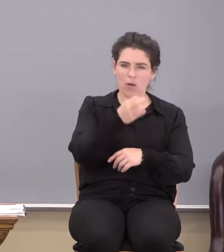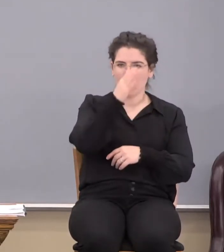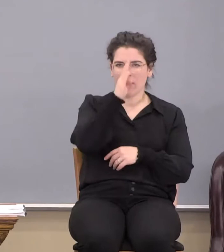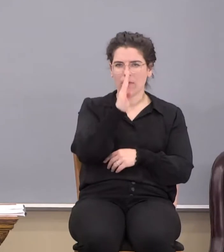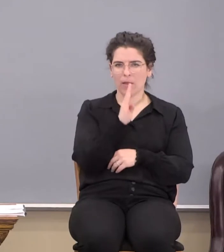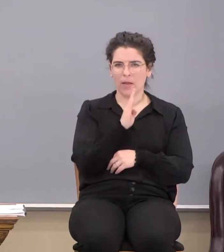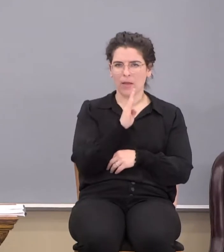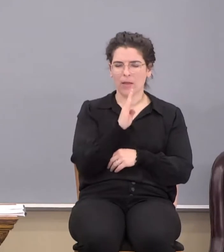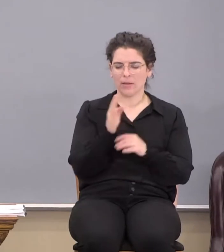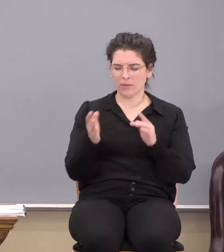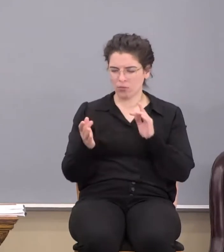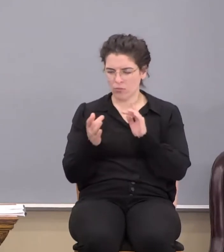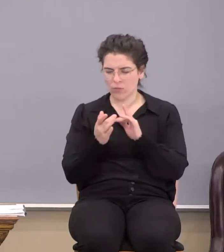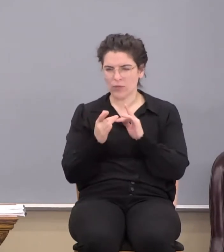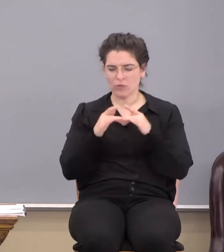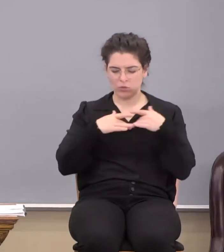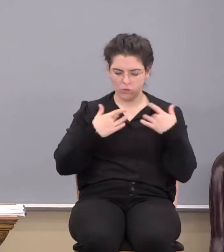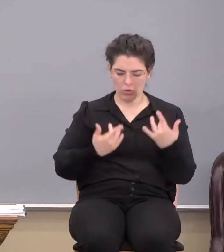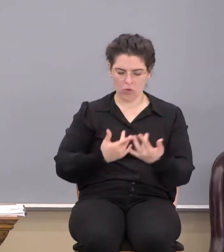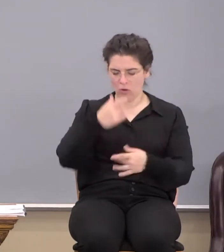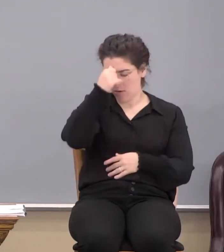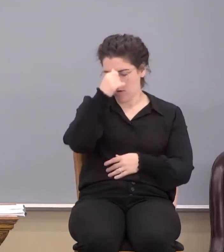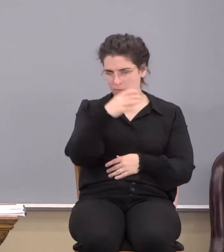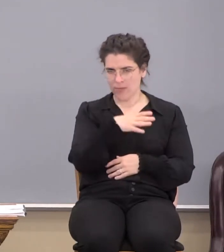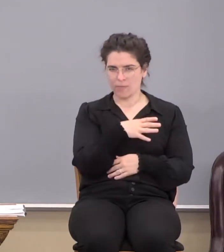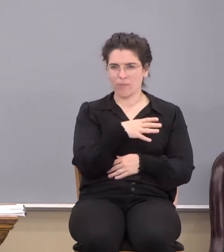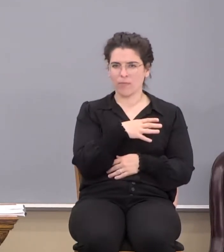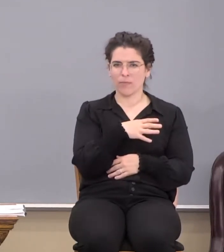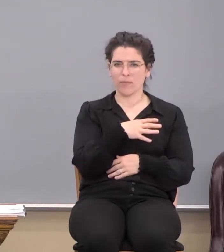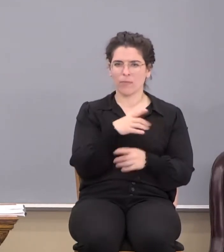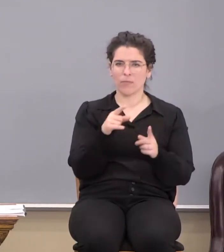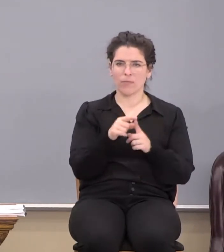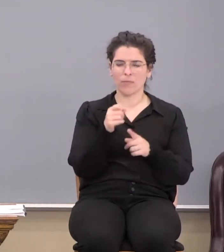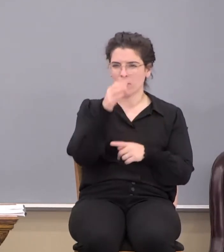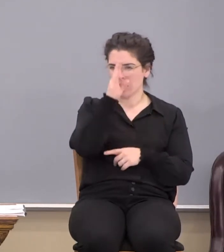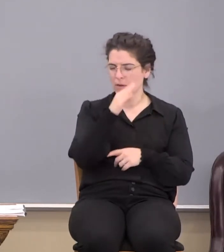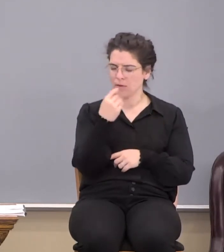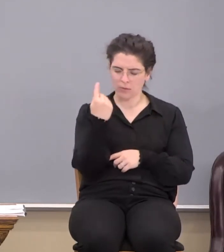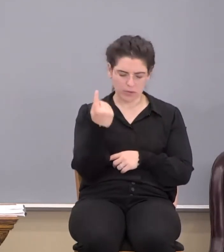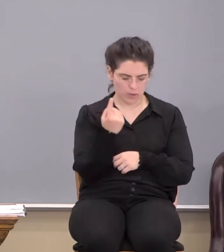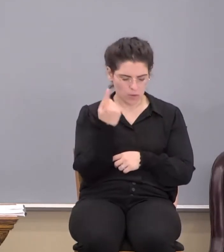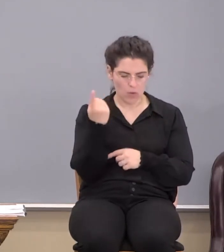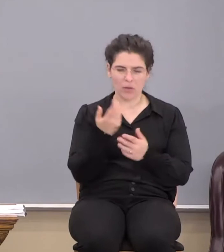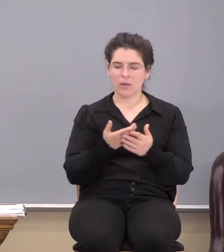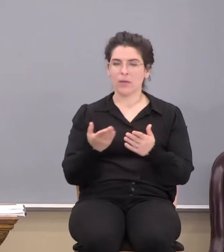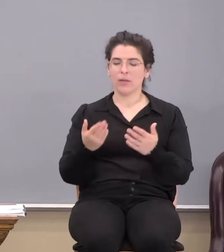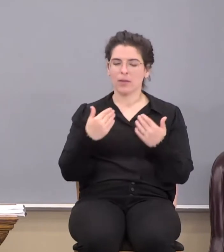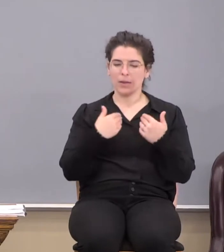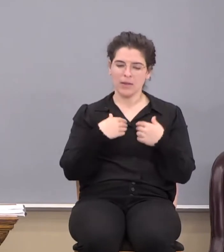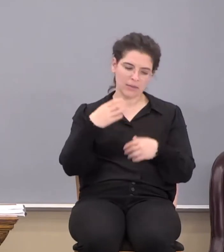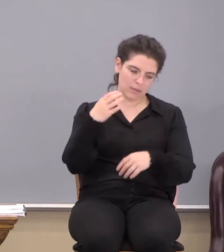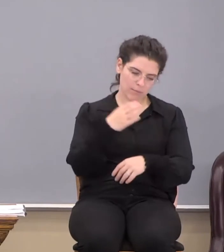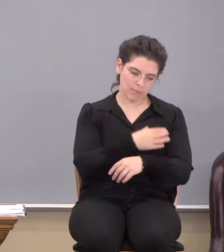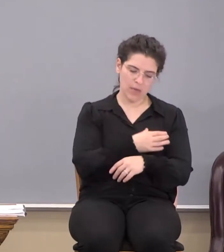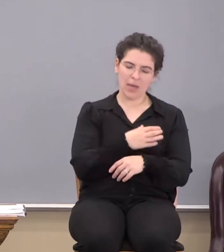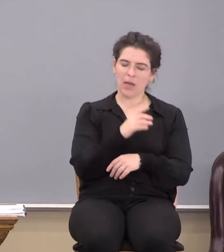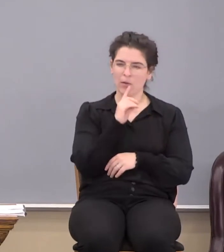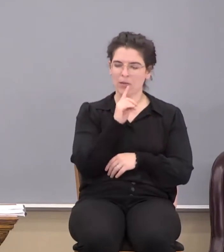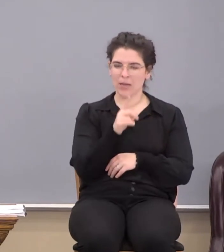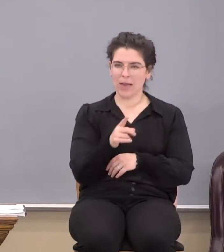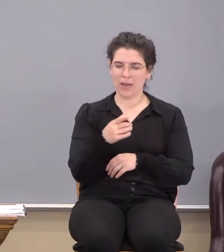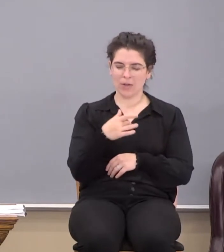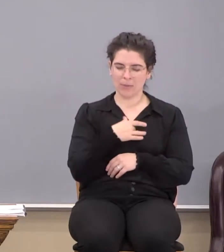to reach the heart of man. And the word of God is the only thing that has the power to actually